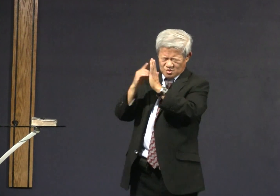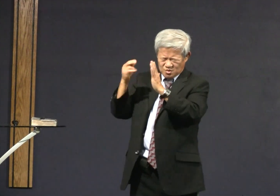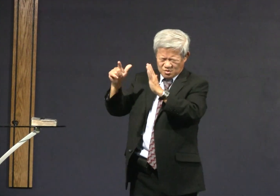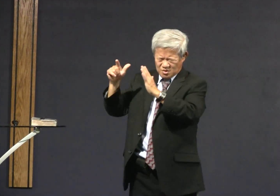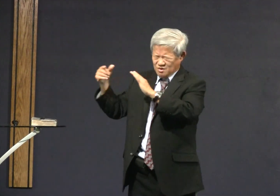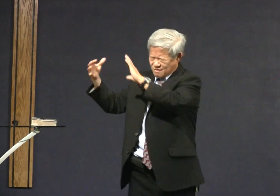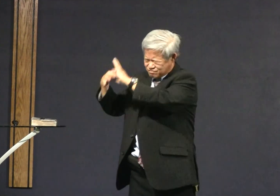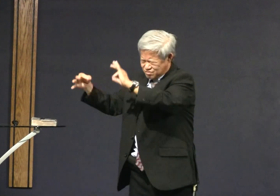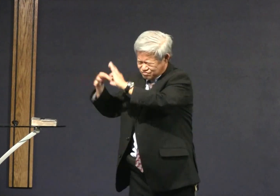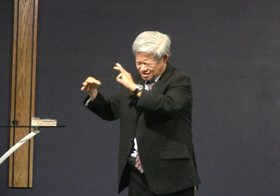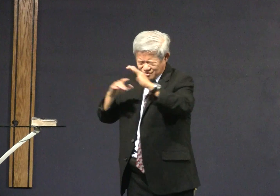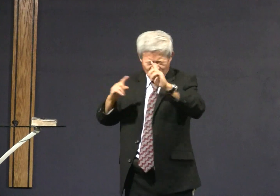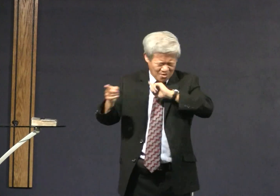those of us who come